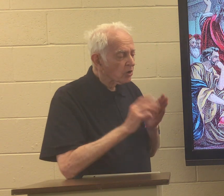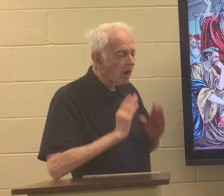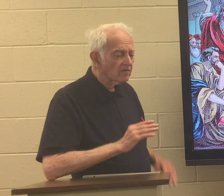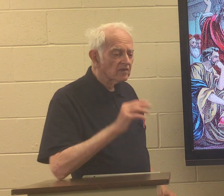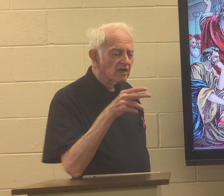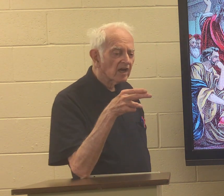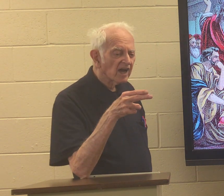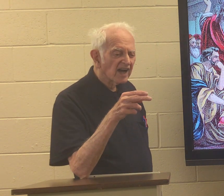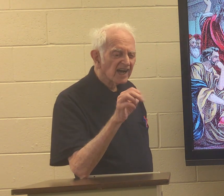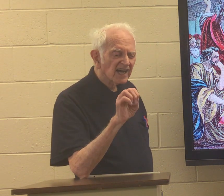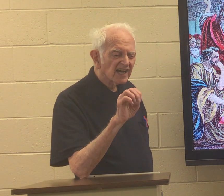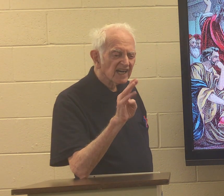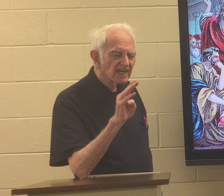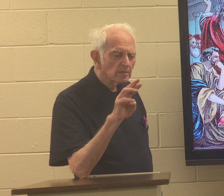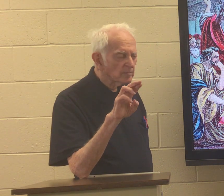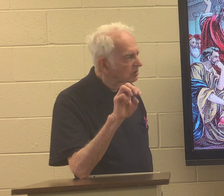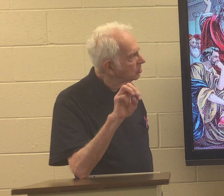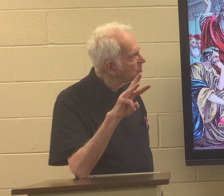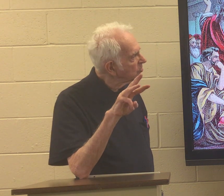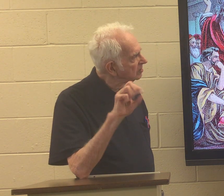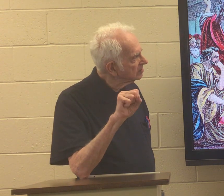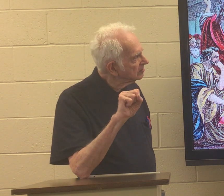the writer of the book of Hebrews